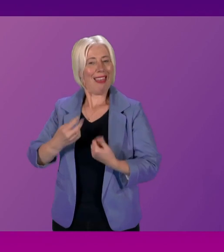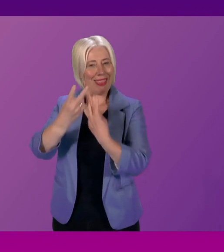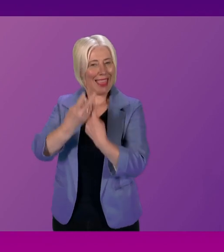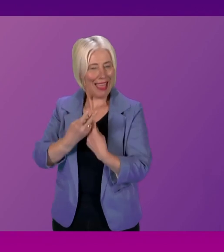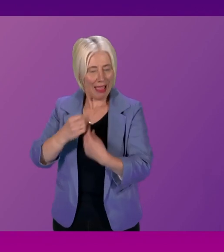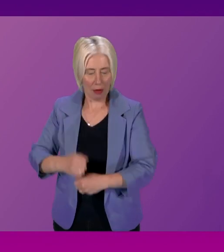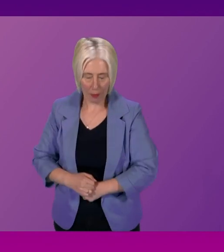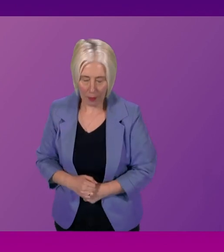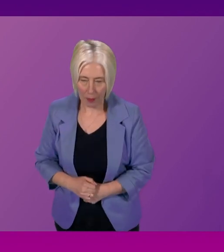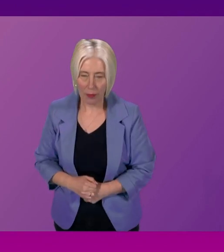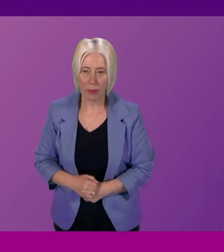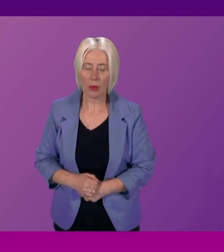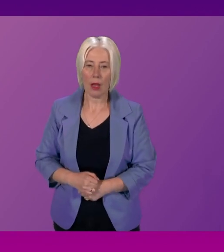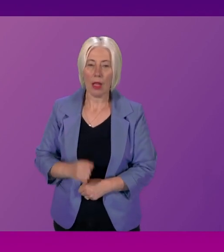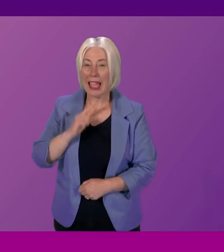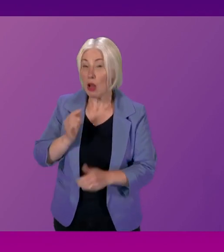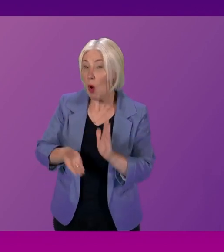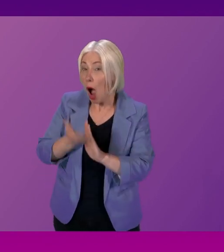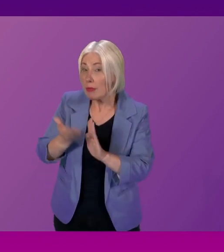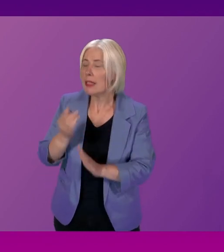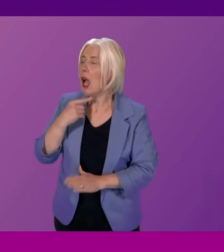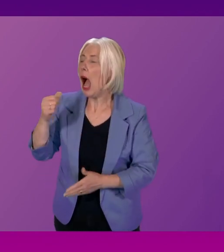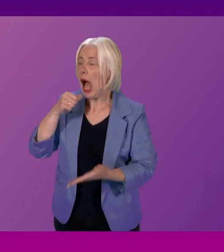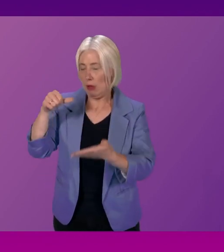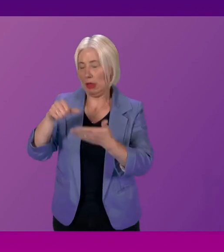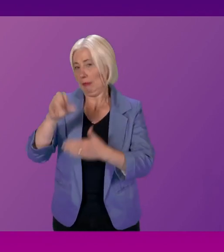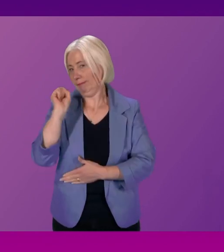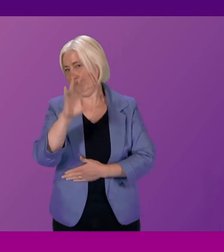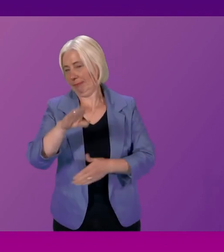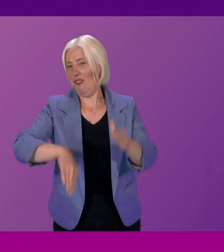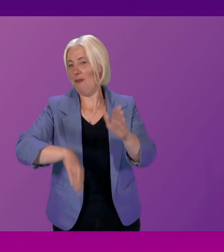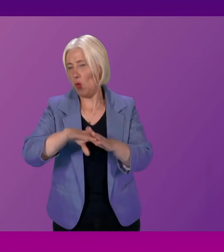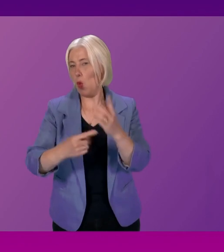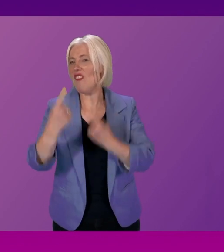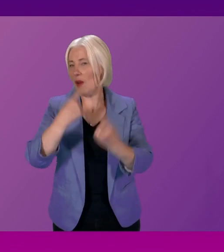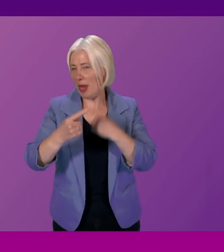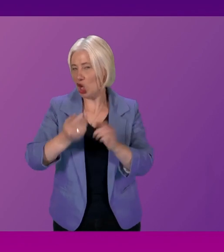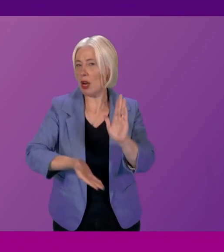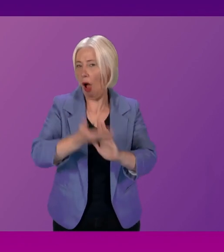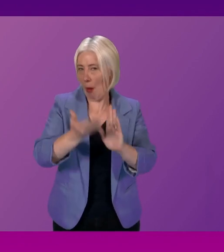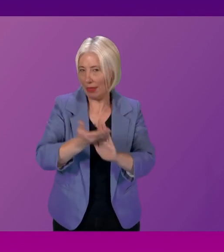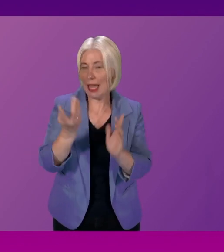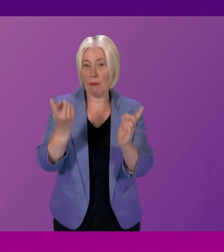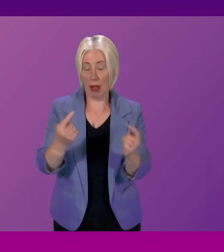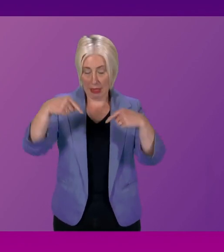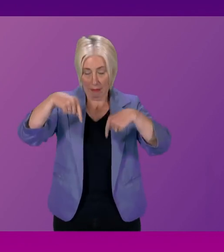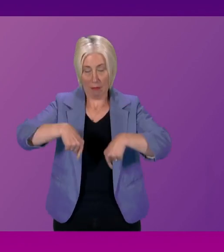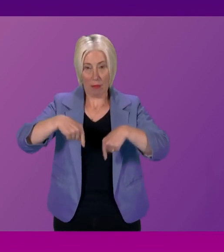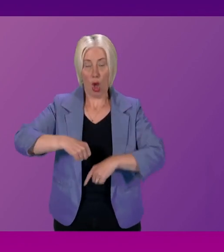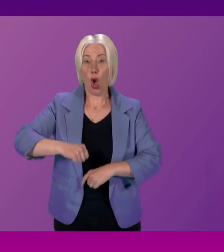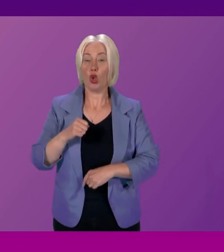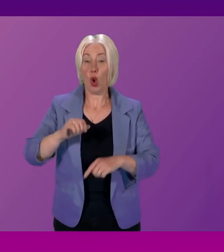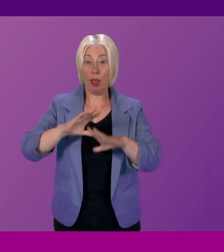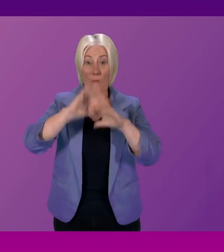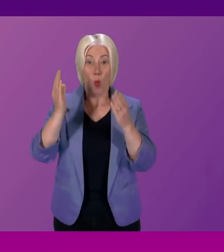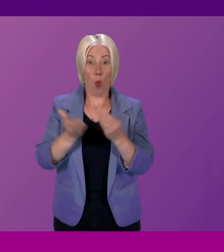that we write to the member with full details in terms of an update, but Scotland has been world leading